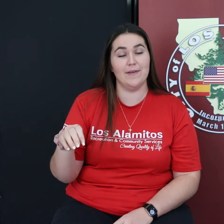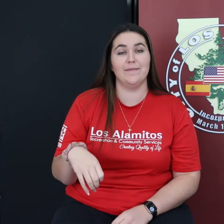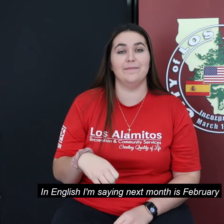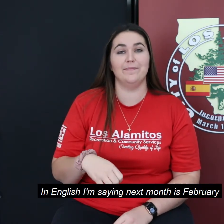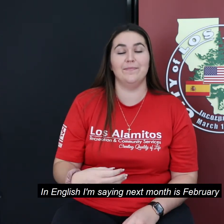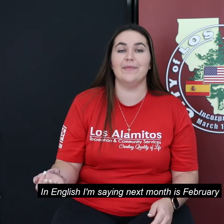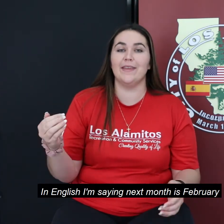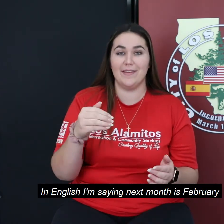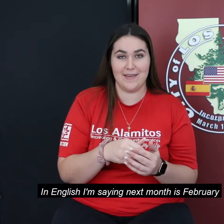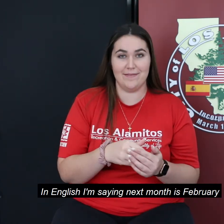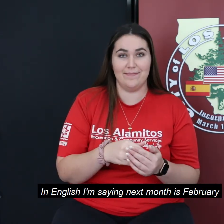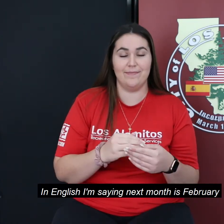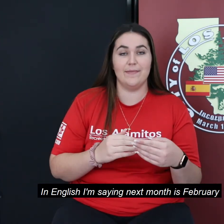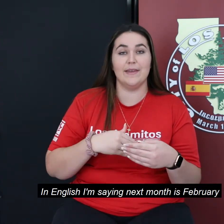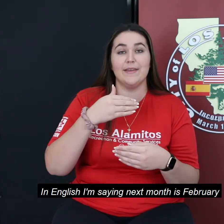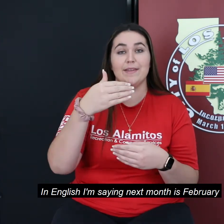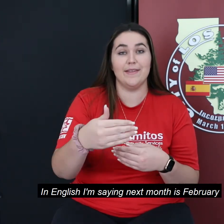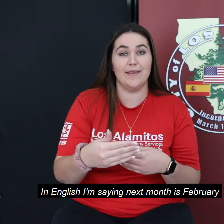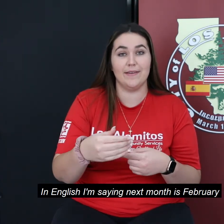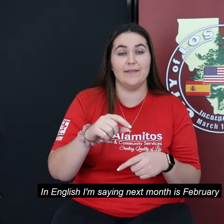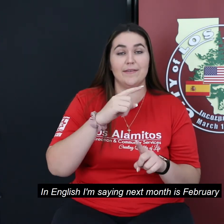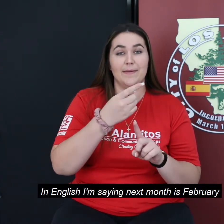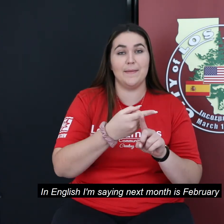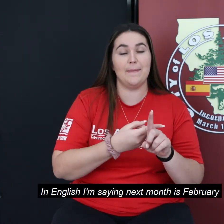In English, I'm saying next month is February.